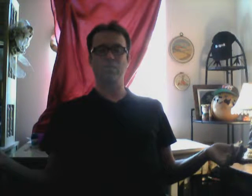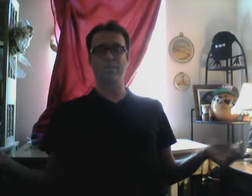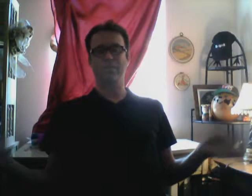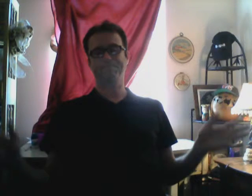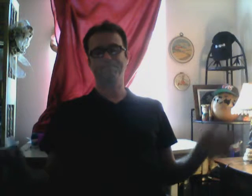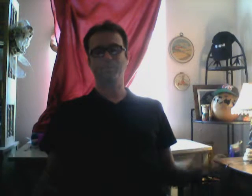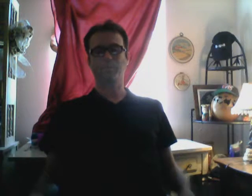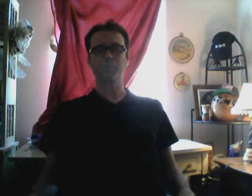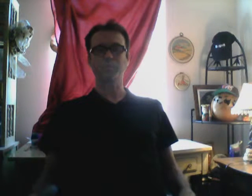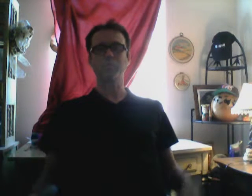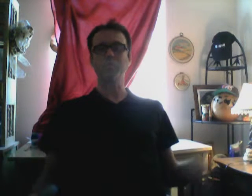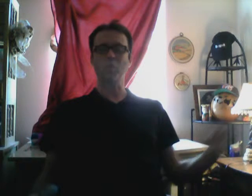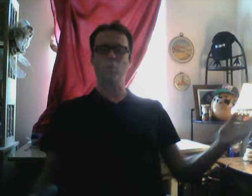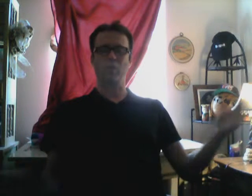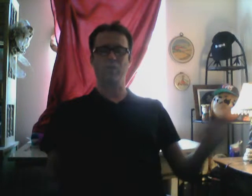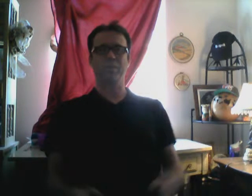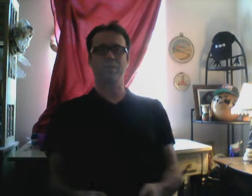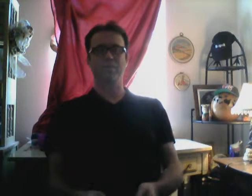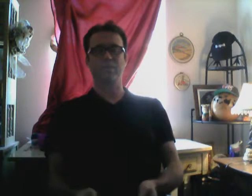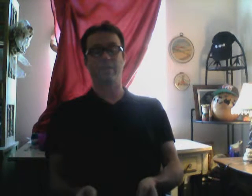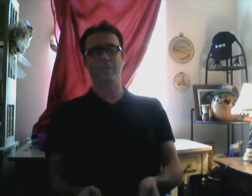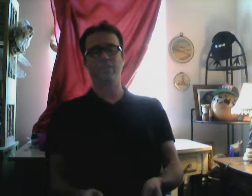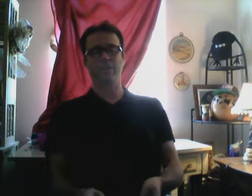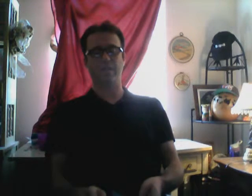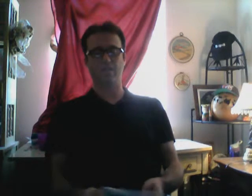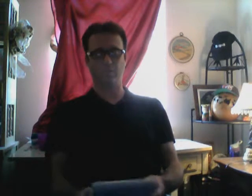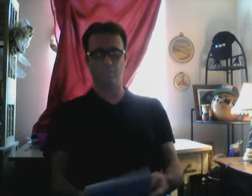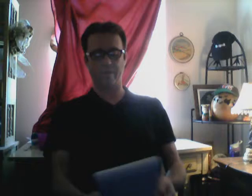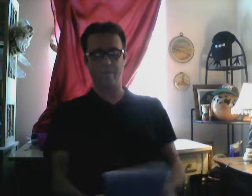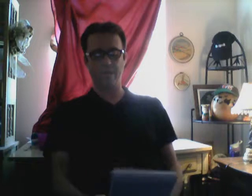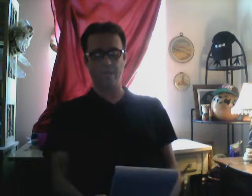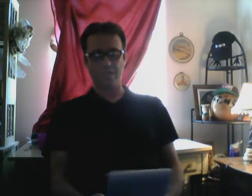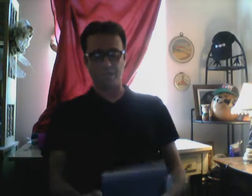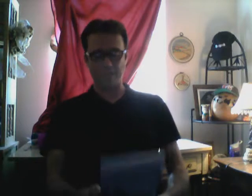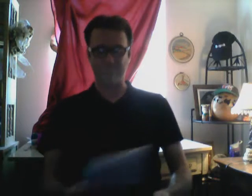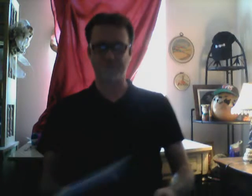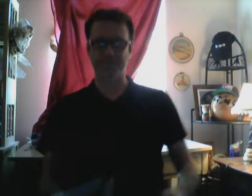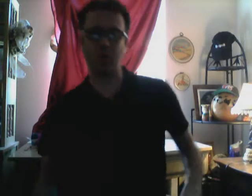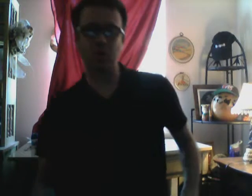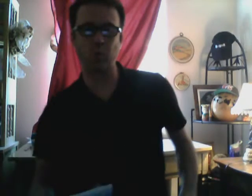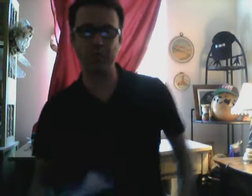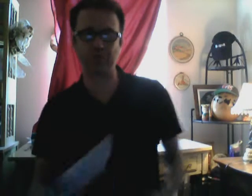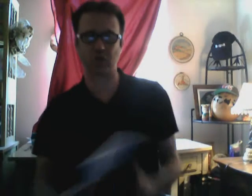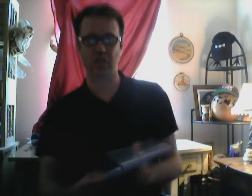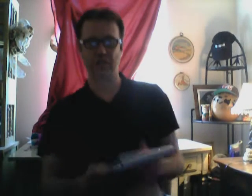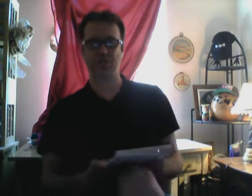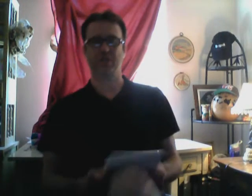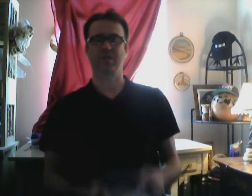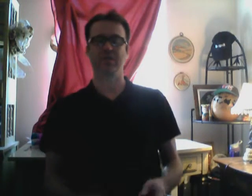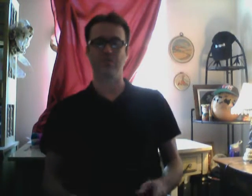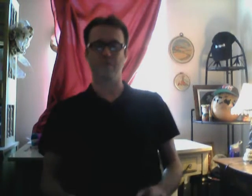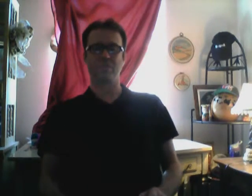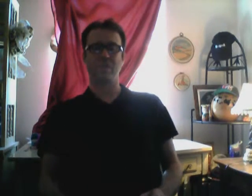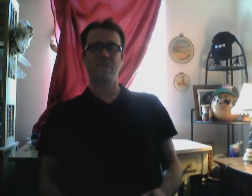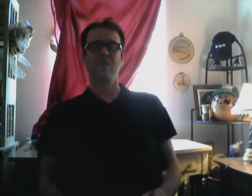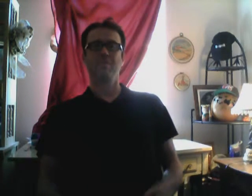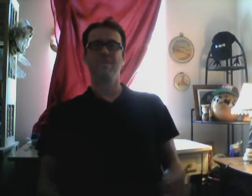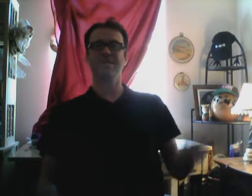meat or other things. I don't exactly sure where. So yeah, it's smart wizard and legend, as you would say. Because